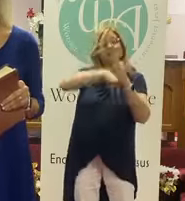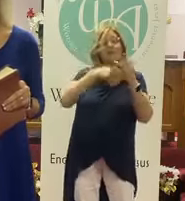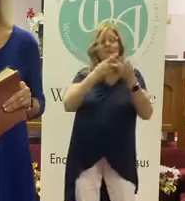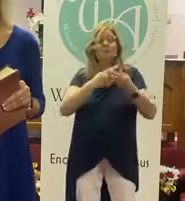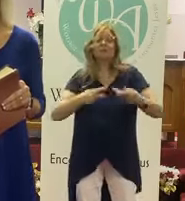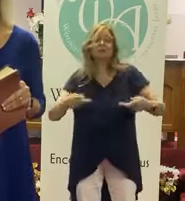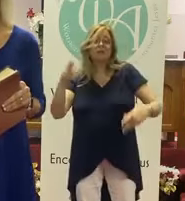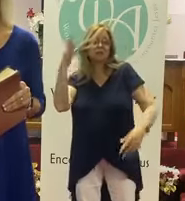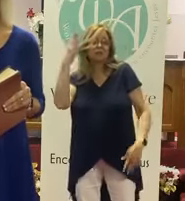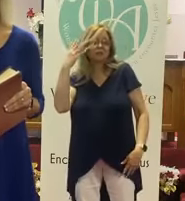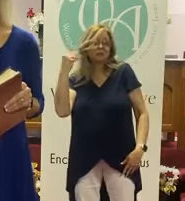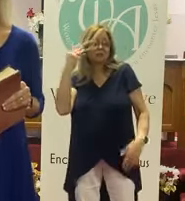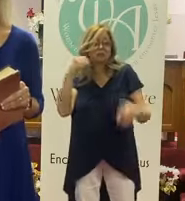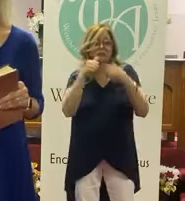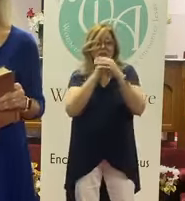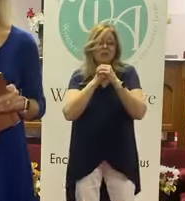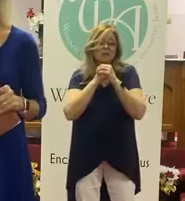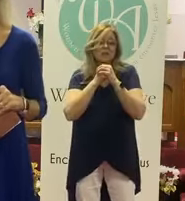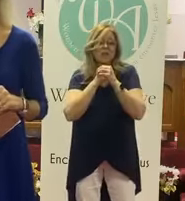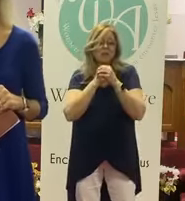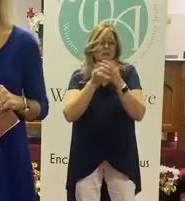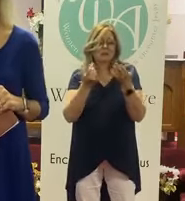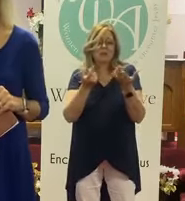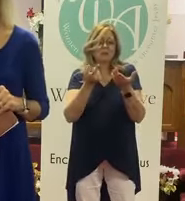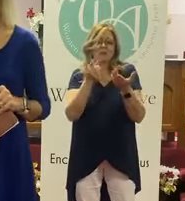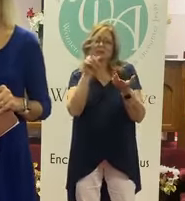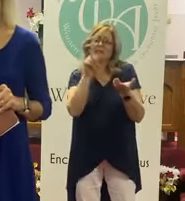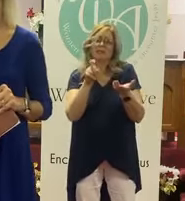of worship with Him. So what does it take for you?